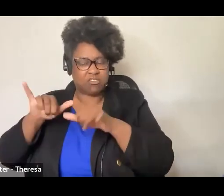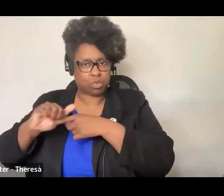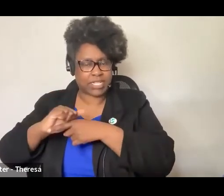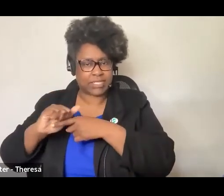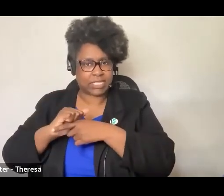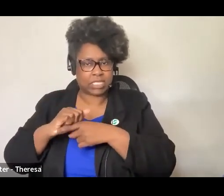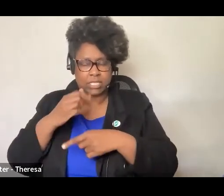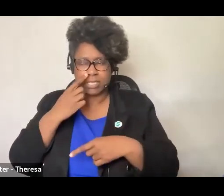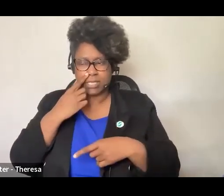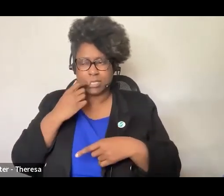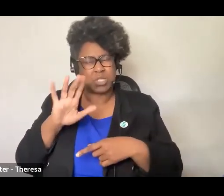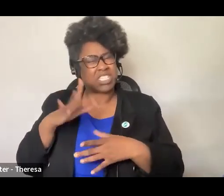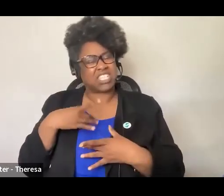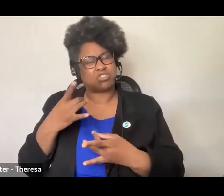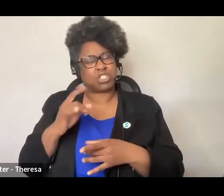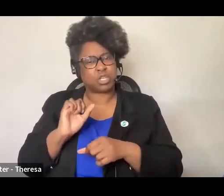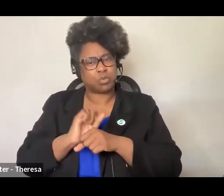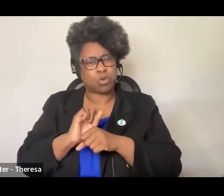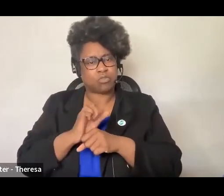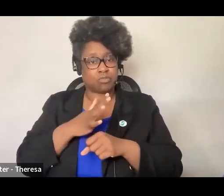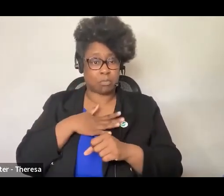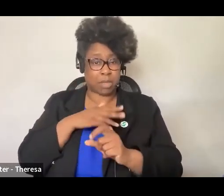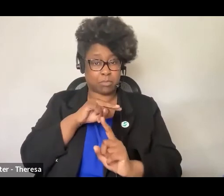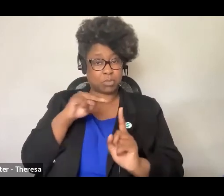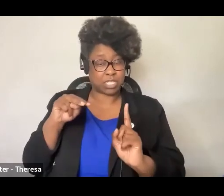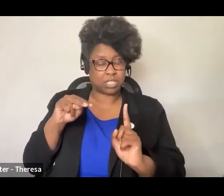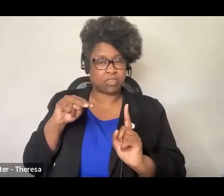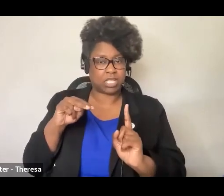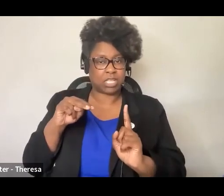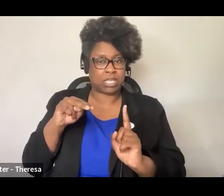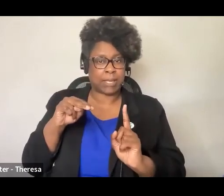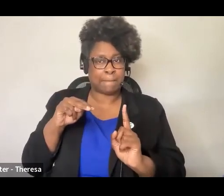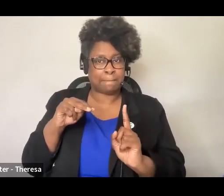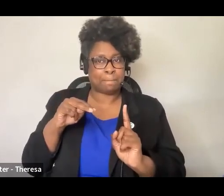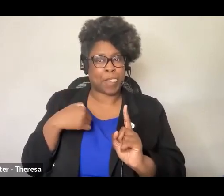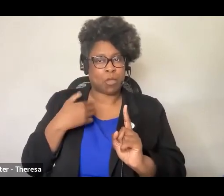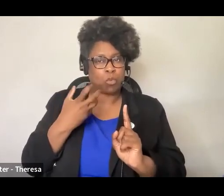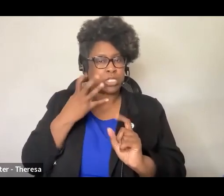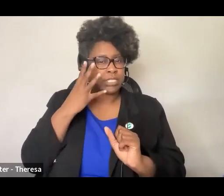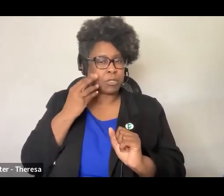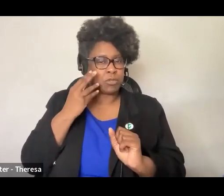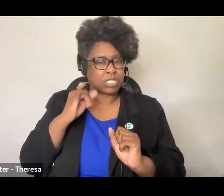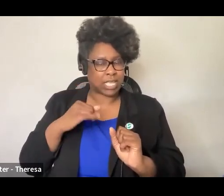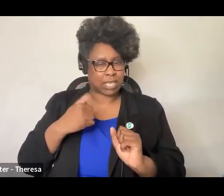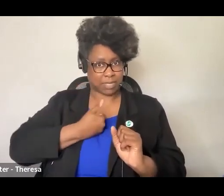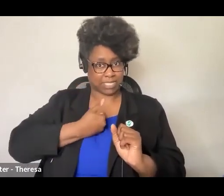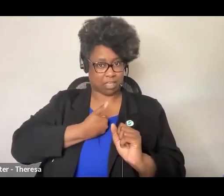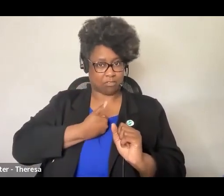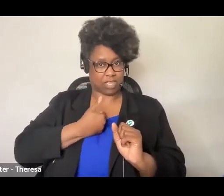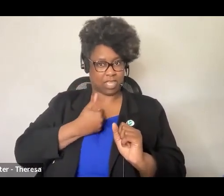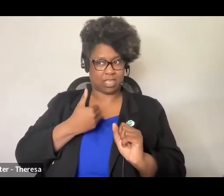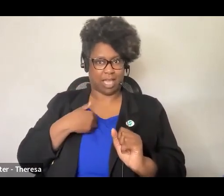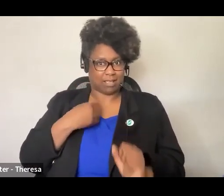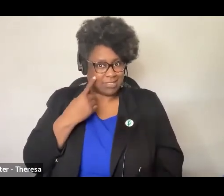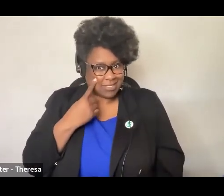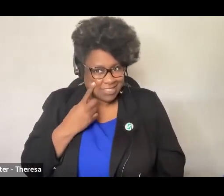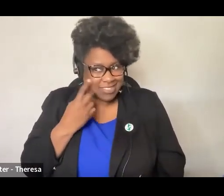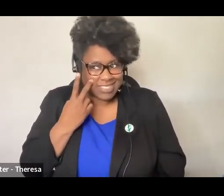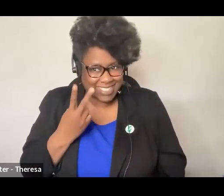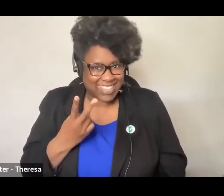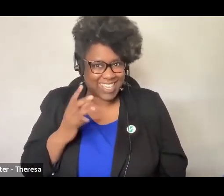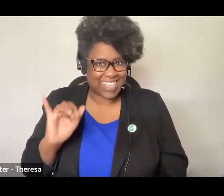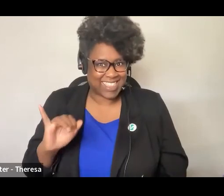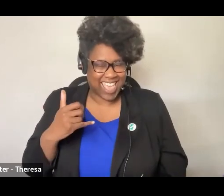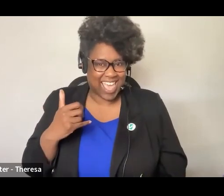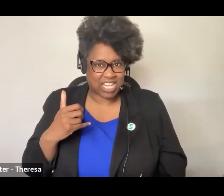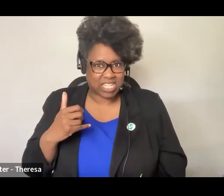interesting it's interesting work and from my perspective to want to have experienced it personally and that I have seen that backlash